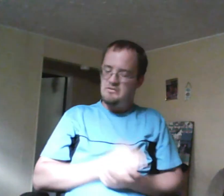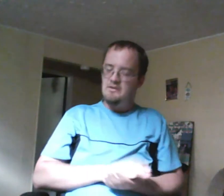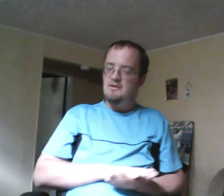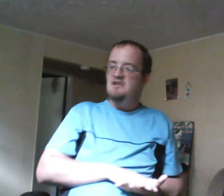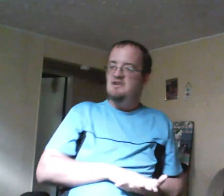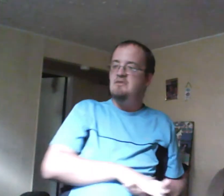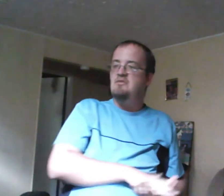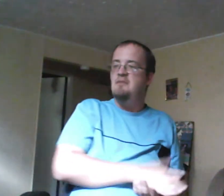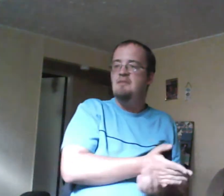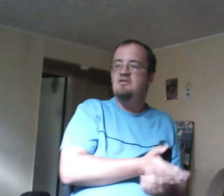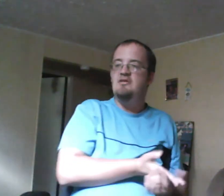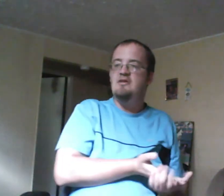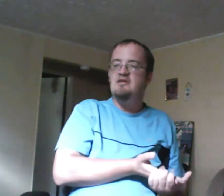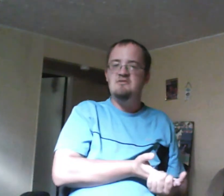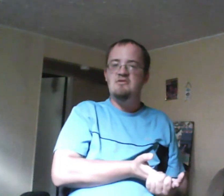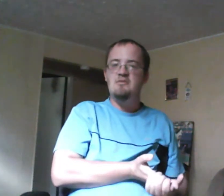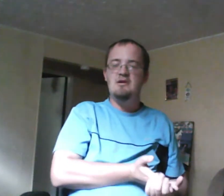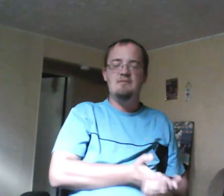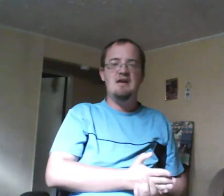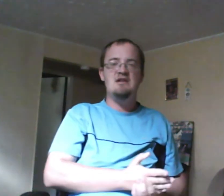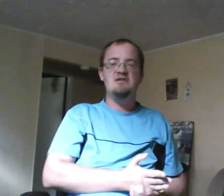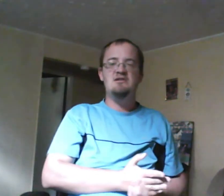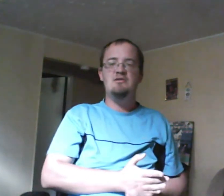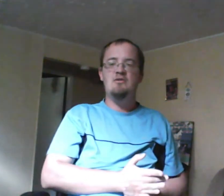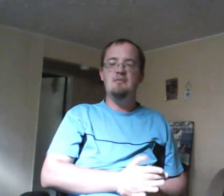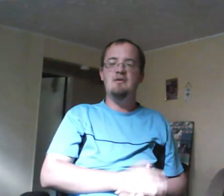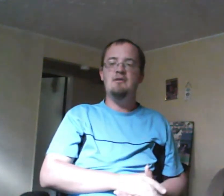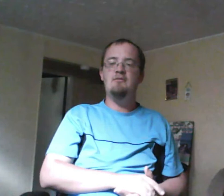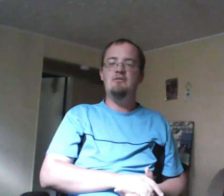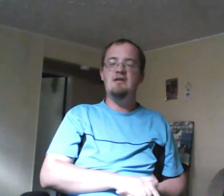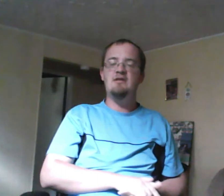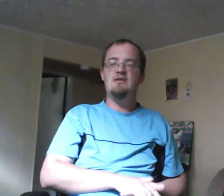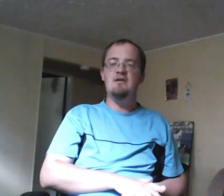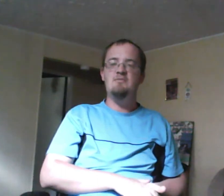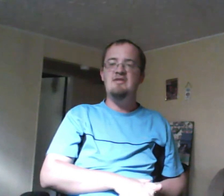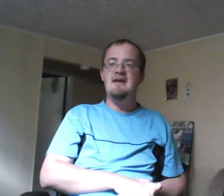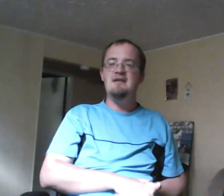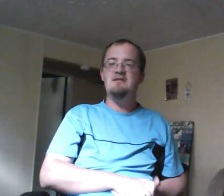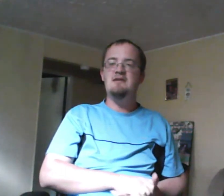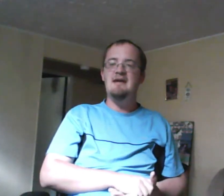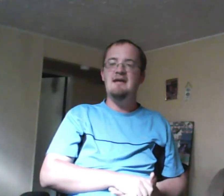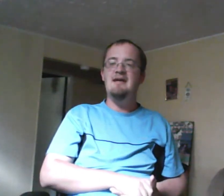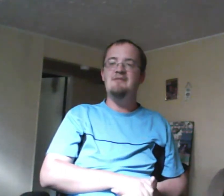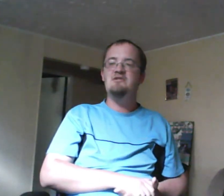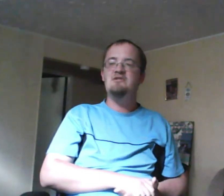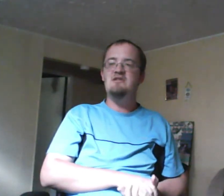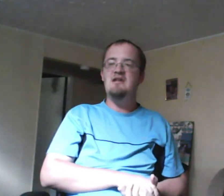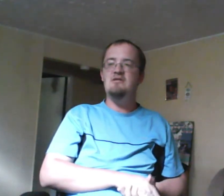she wants her mom to come to the graduation ceremony. And her mom reluctantly agrees. But then, the day of, she sends her